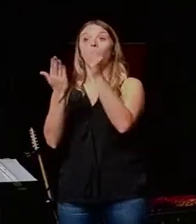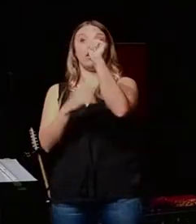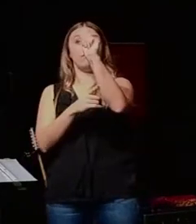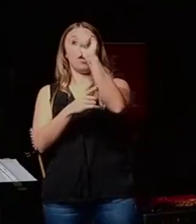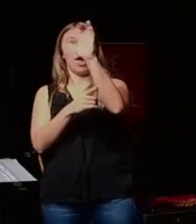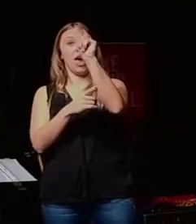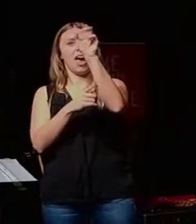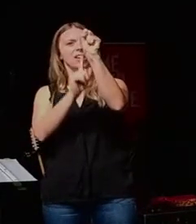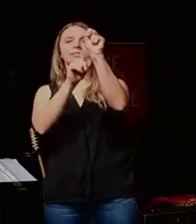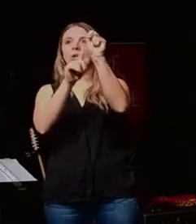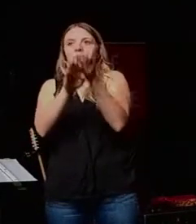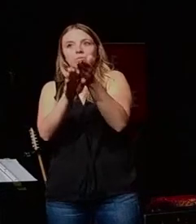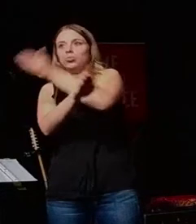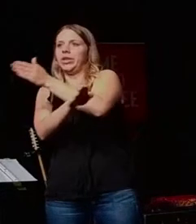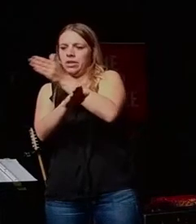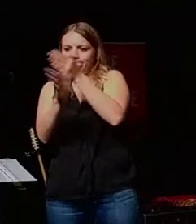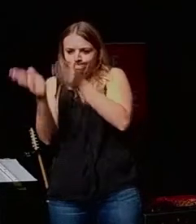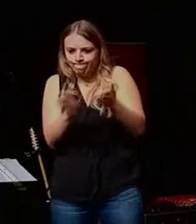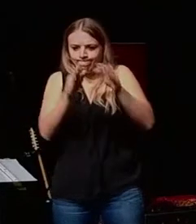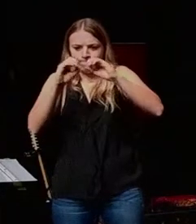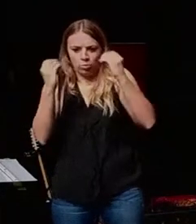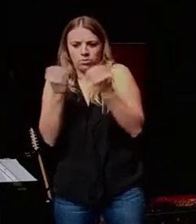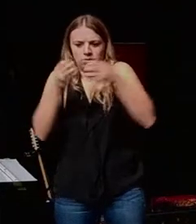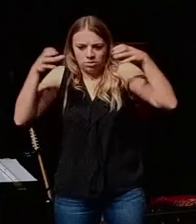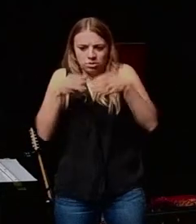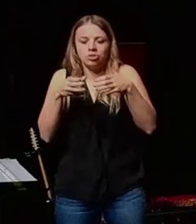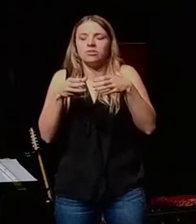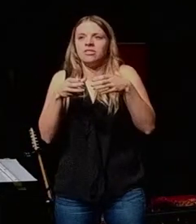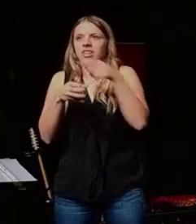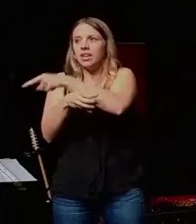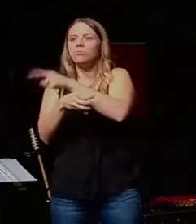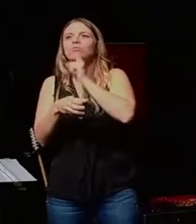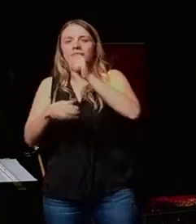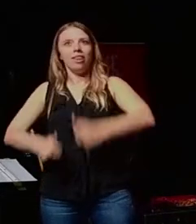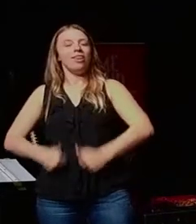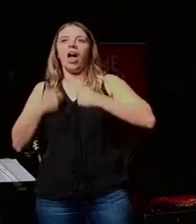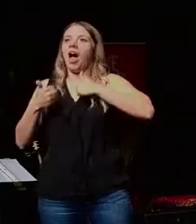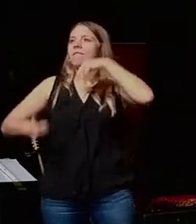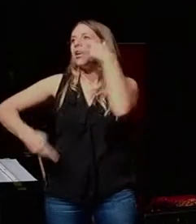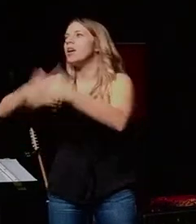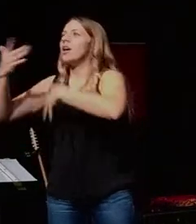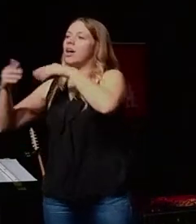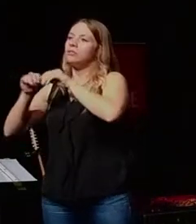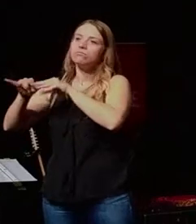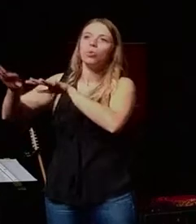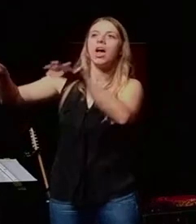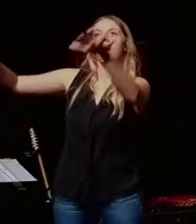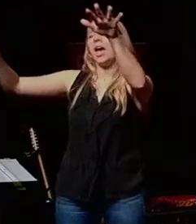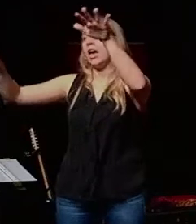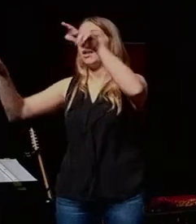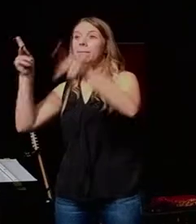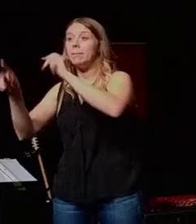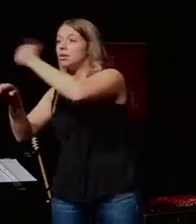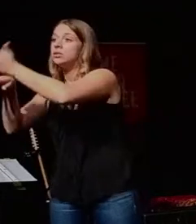a pre-institutionalized church and it was alive and it sort of moved around through trade routes and people planted